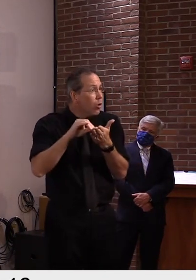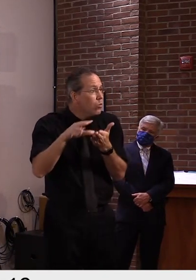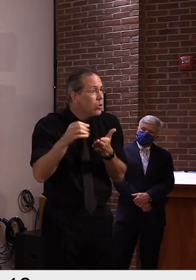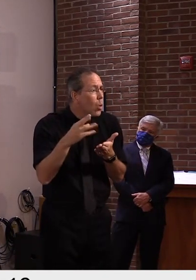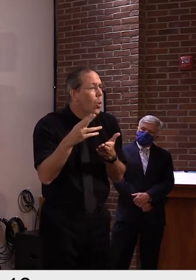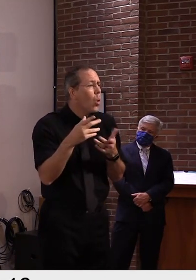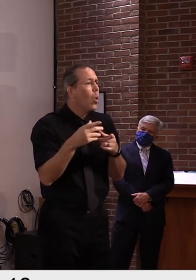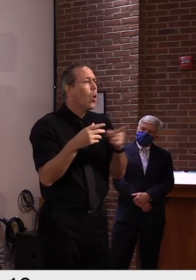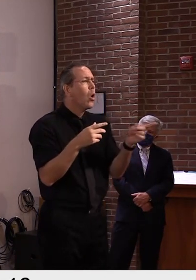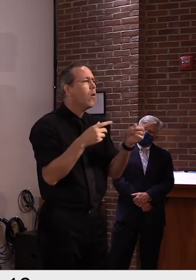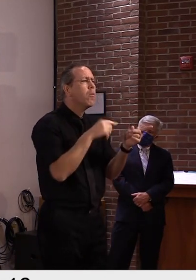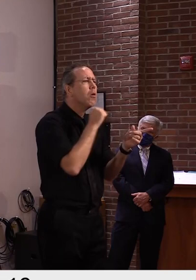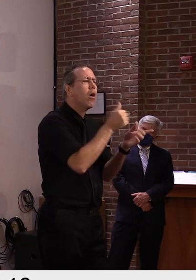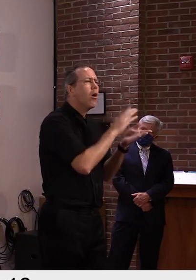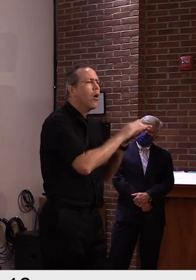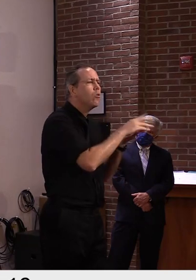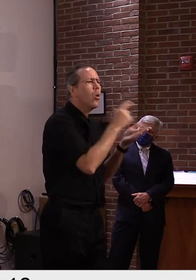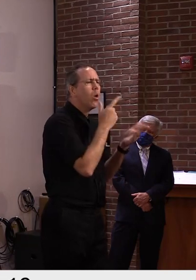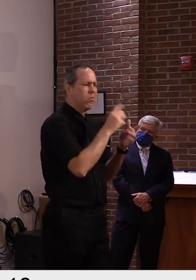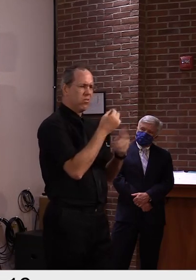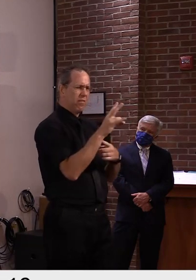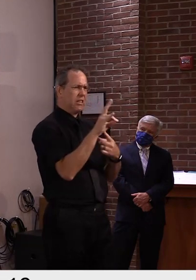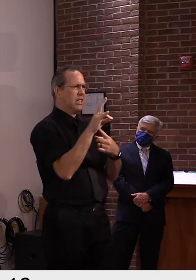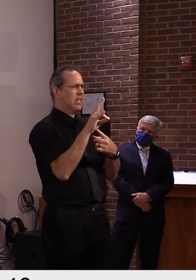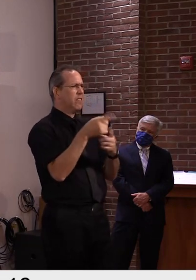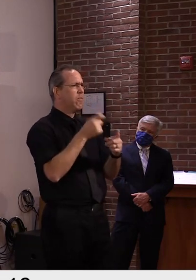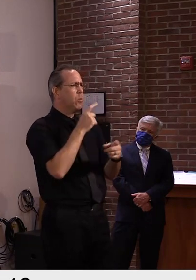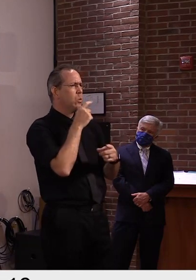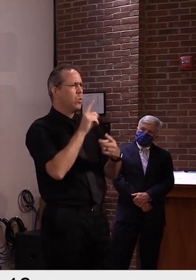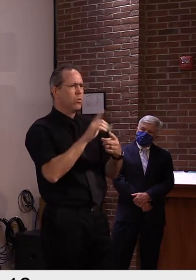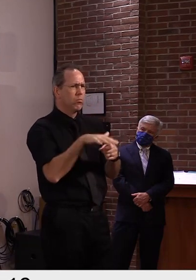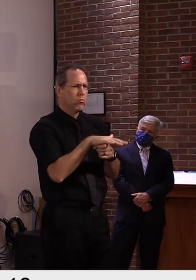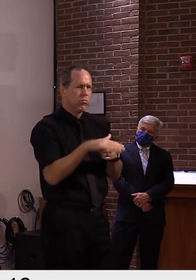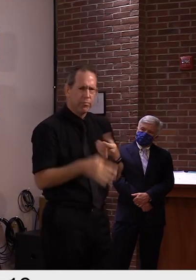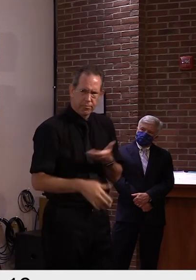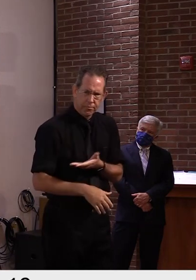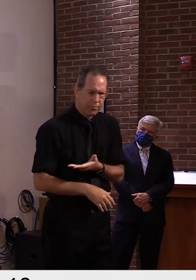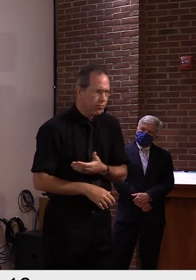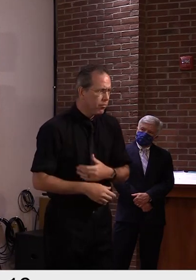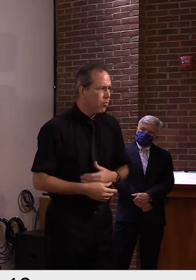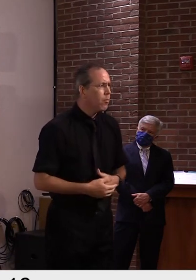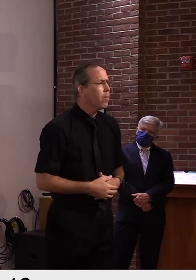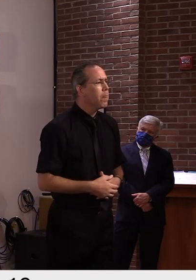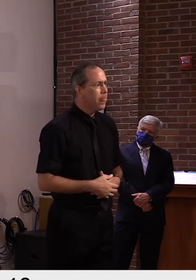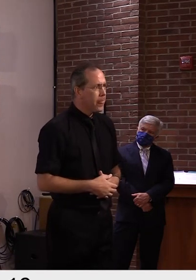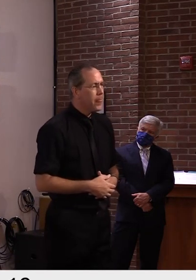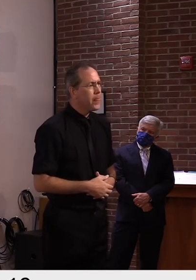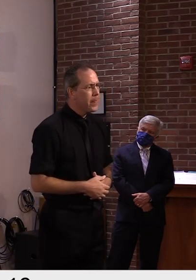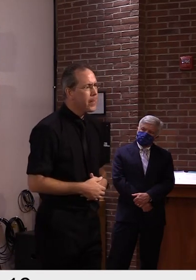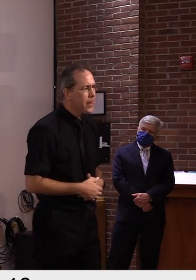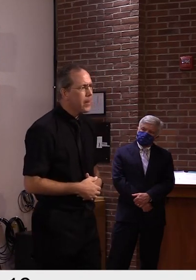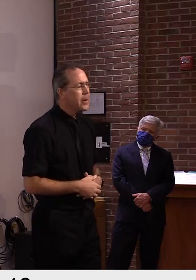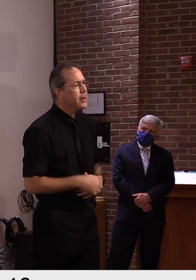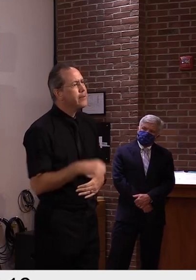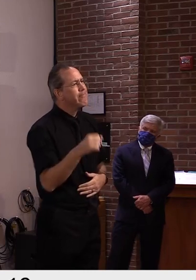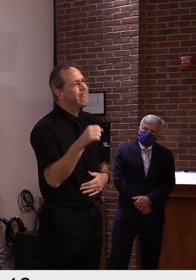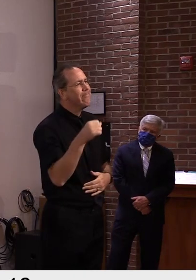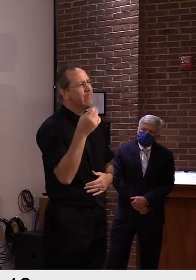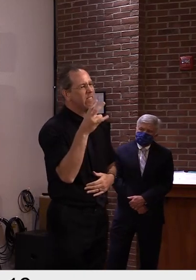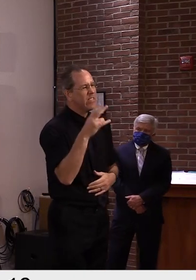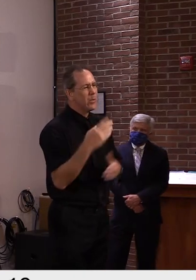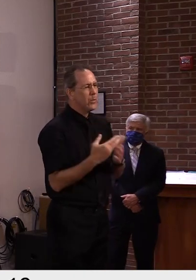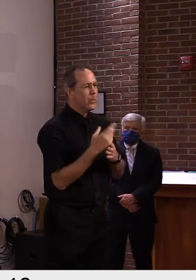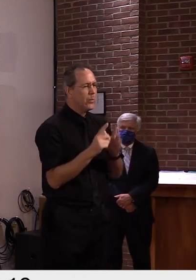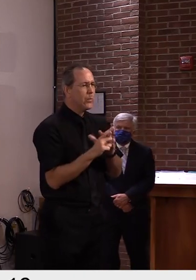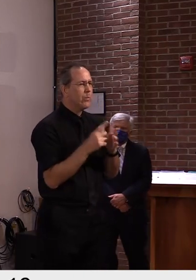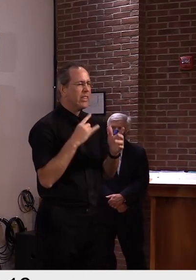that, is there something else going on? Yeah, thanks for that question because we asked many of the same questions this morning, actually. I think